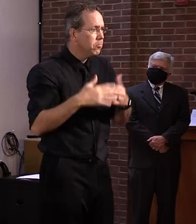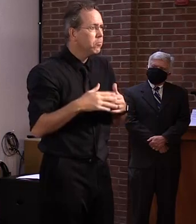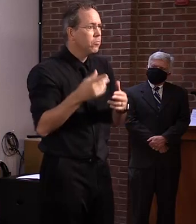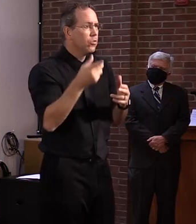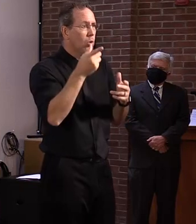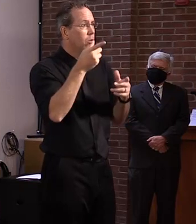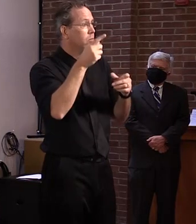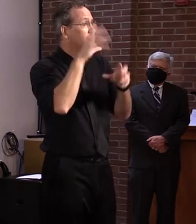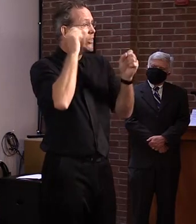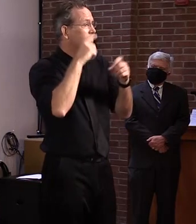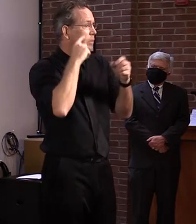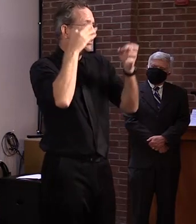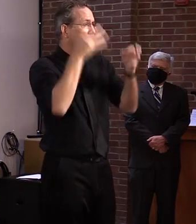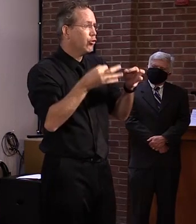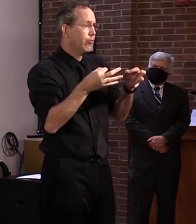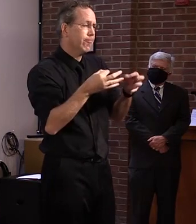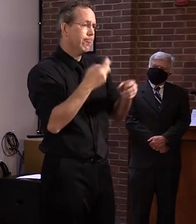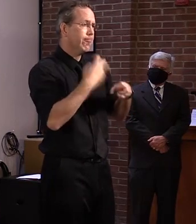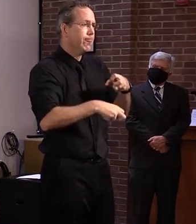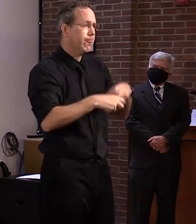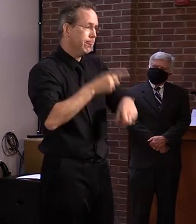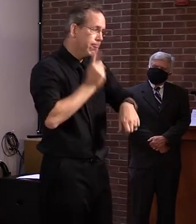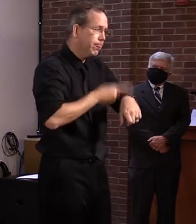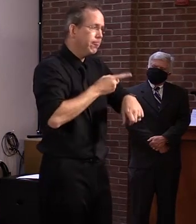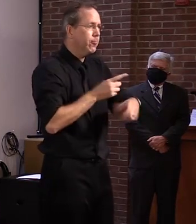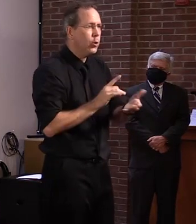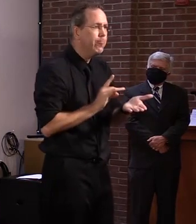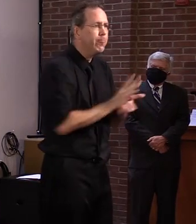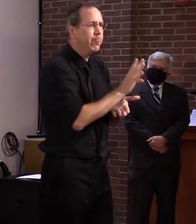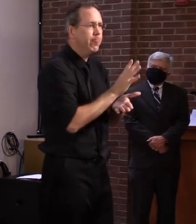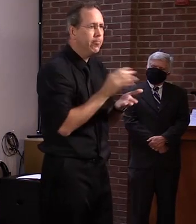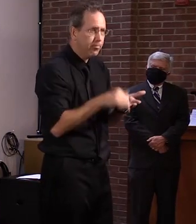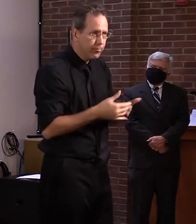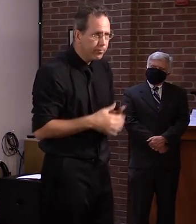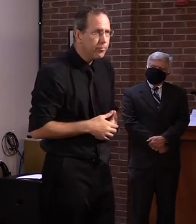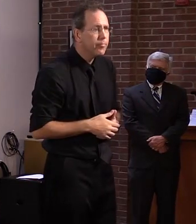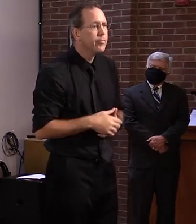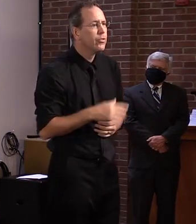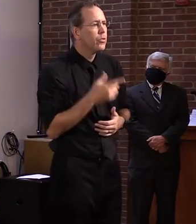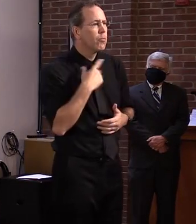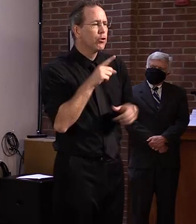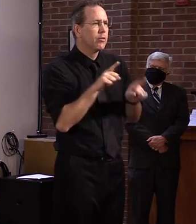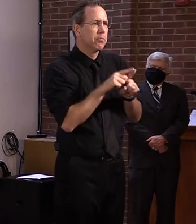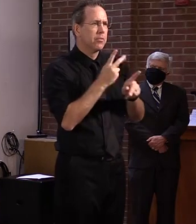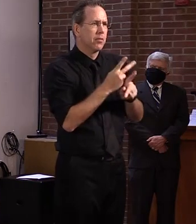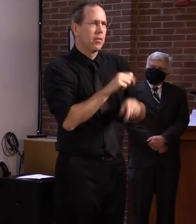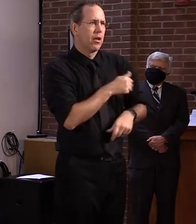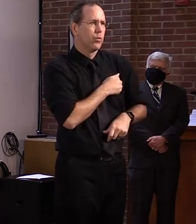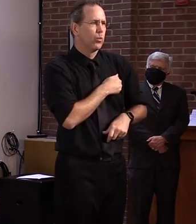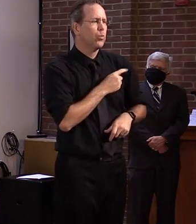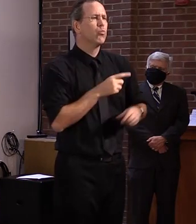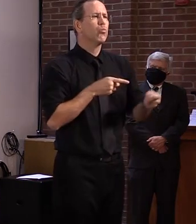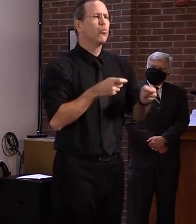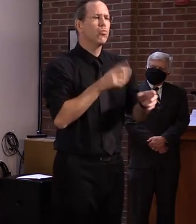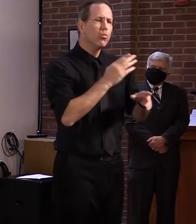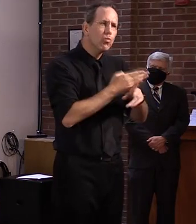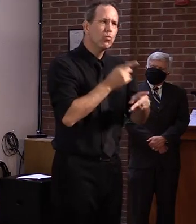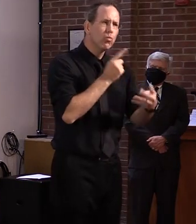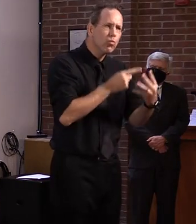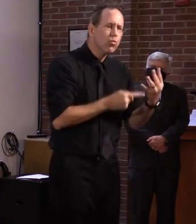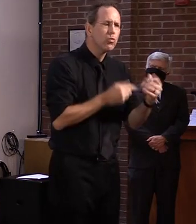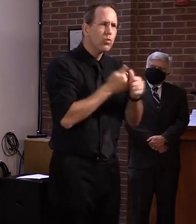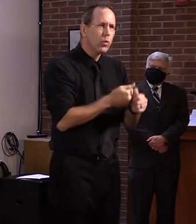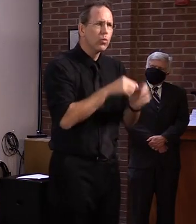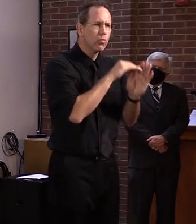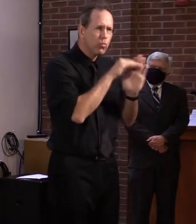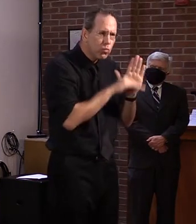beginning. Because it's important to set that tone and because if you're going to, if you're going to make, uh, that, uh, make that a, uh,